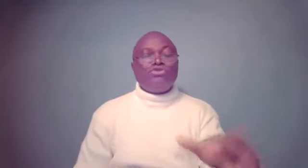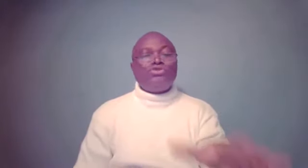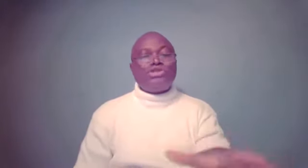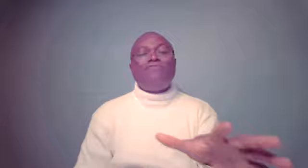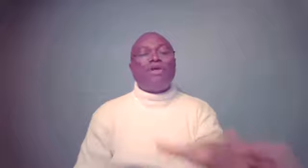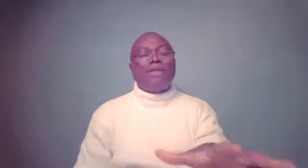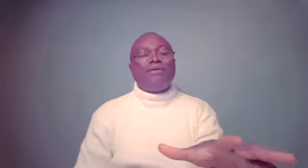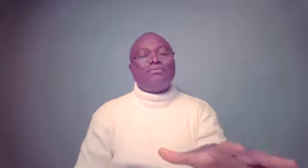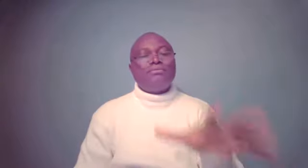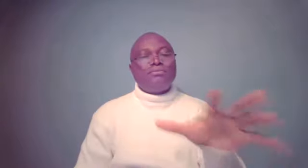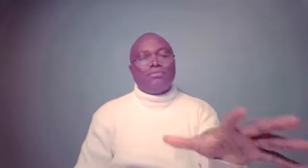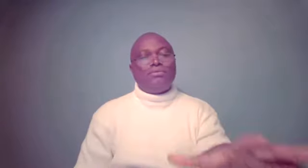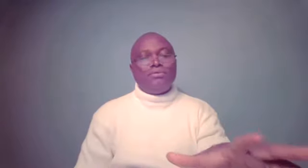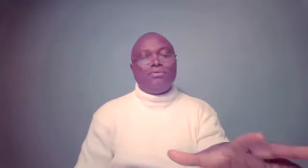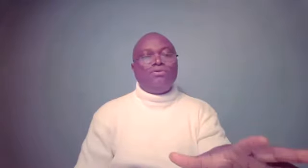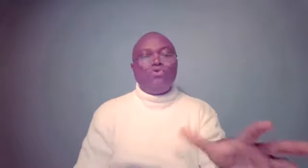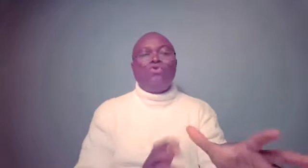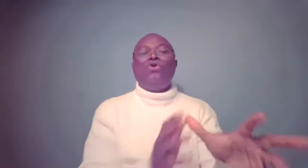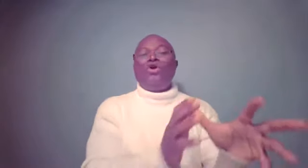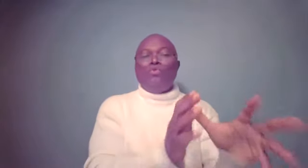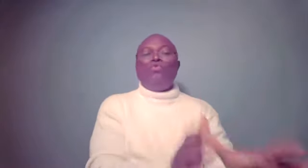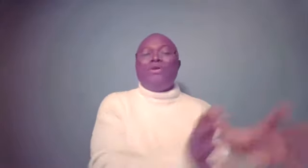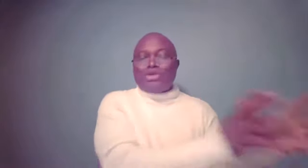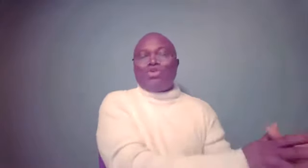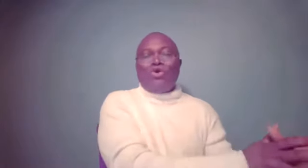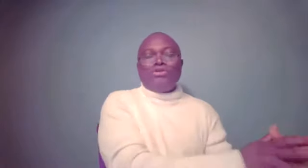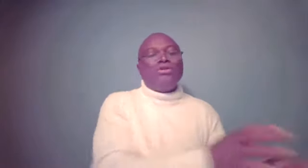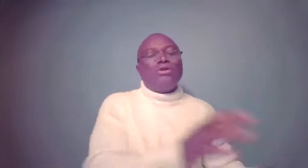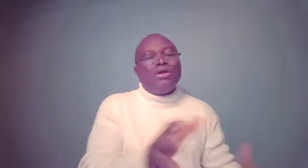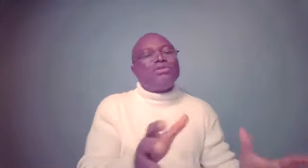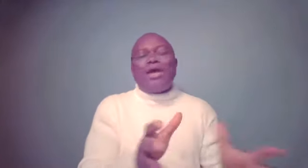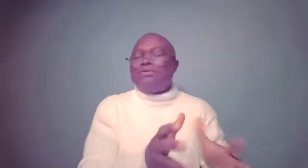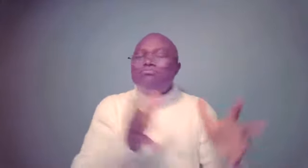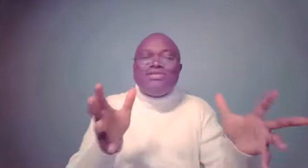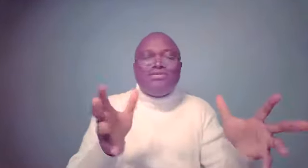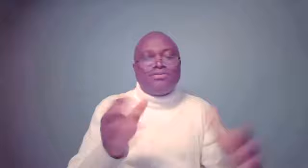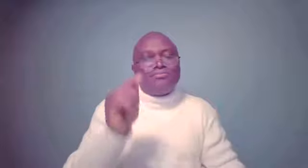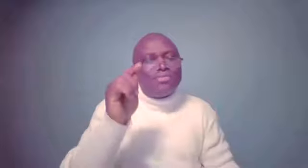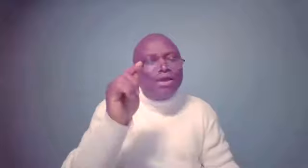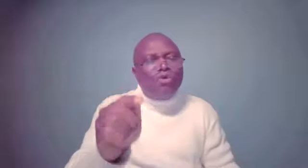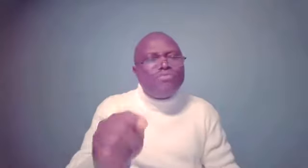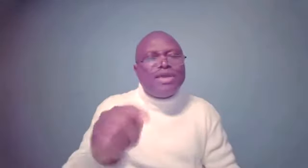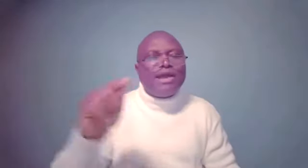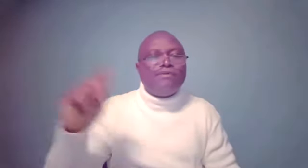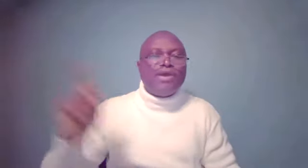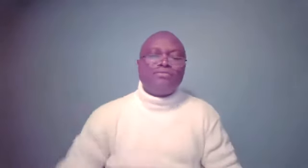to the chief butler, who will be restored, he said, please, help me get out of here.